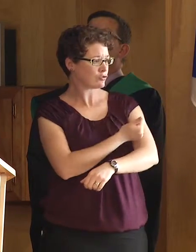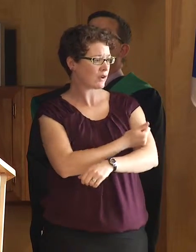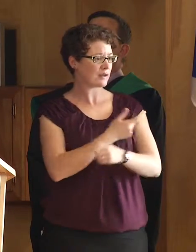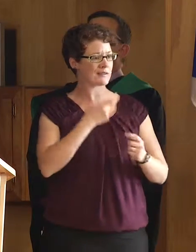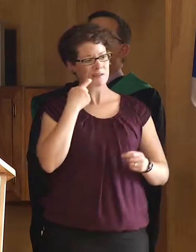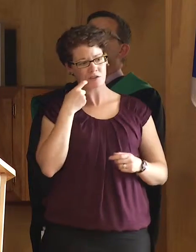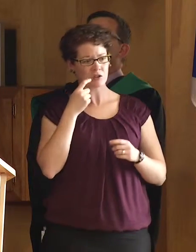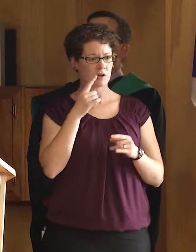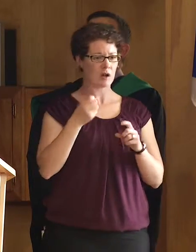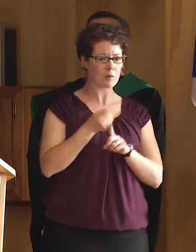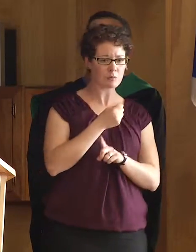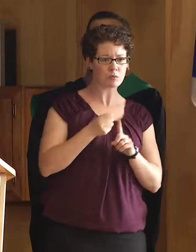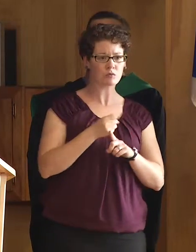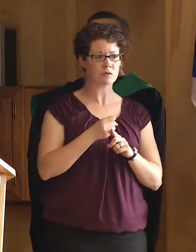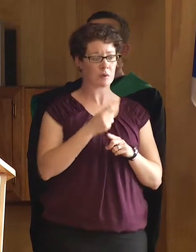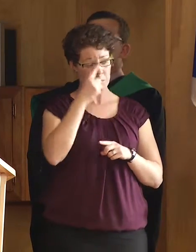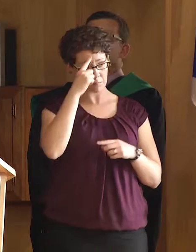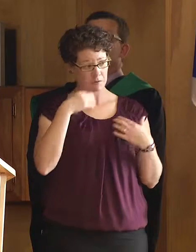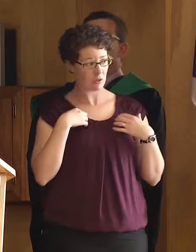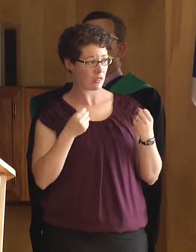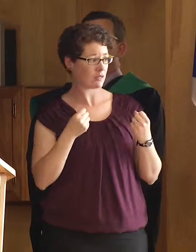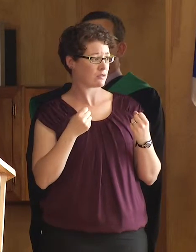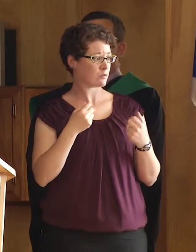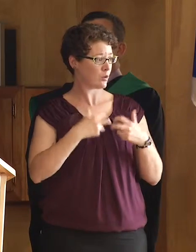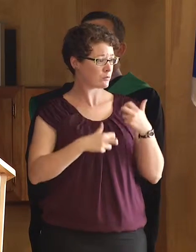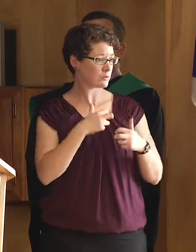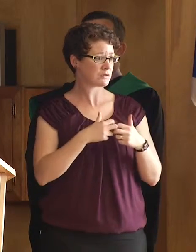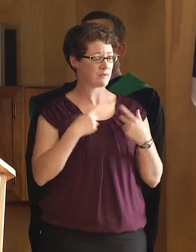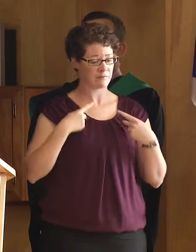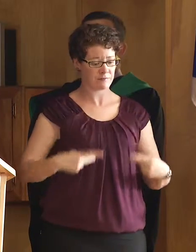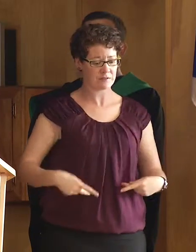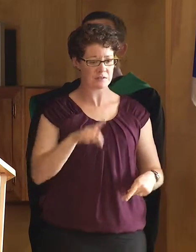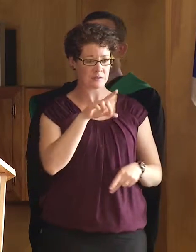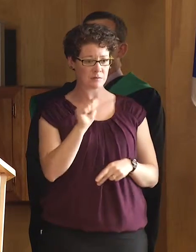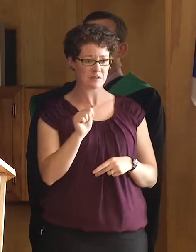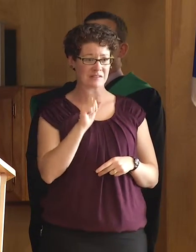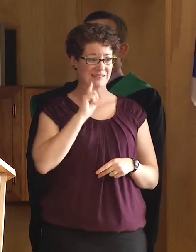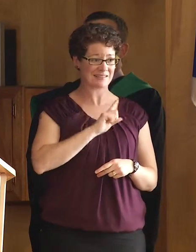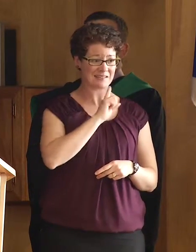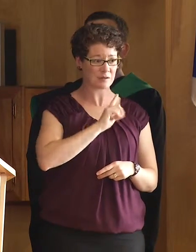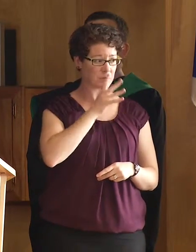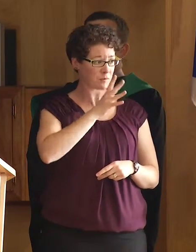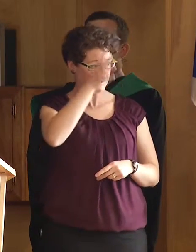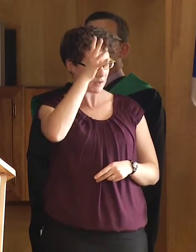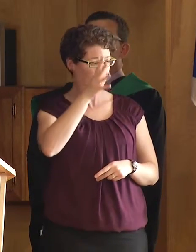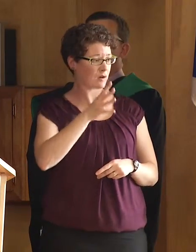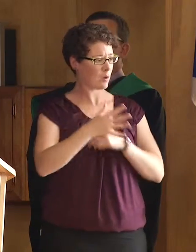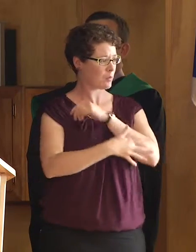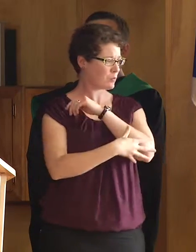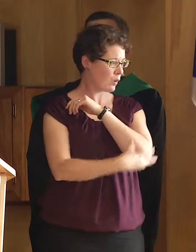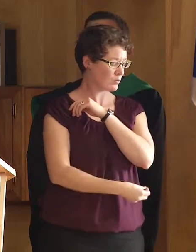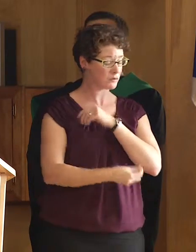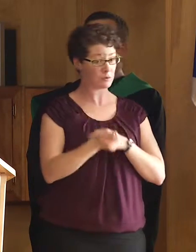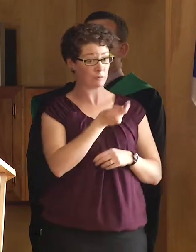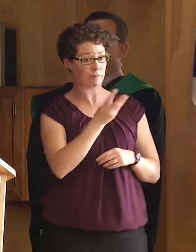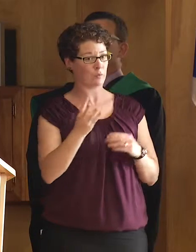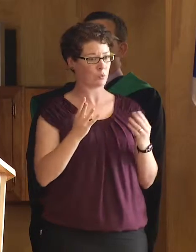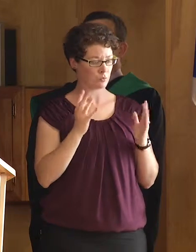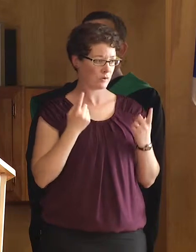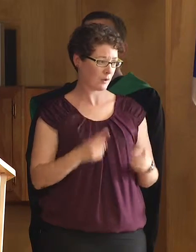abuse, the challenges of mental illness, physical disabilities, being a single parent, and poverty, just to name a few.